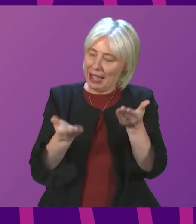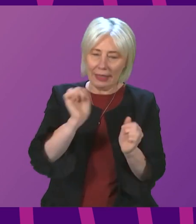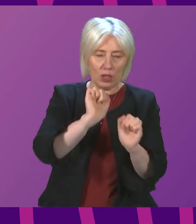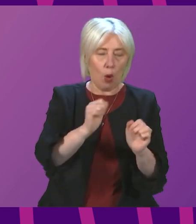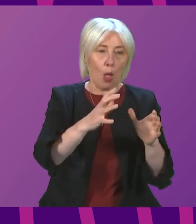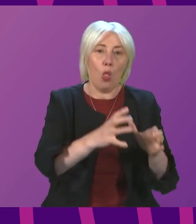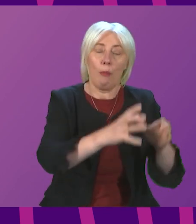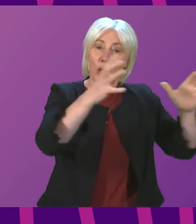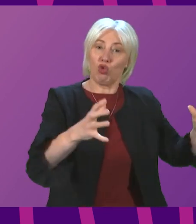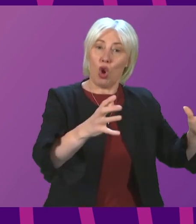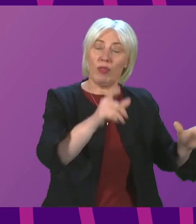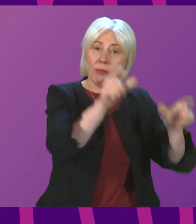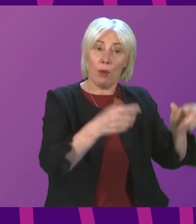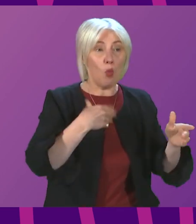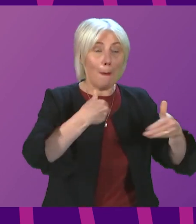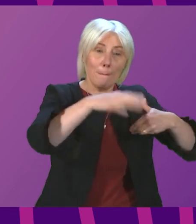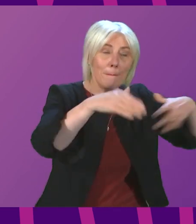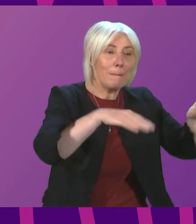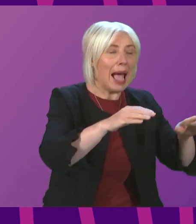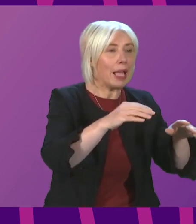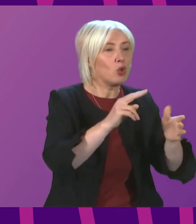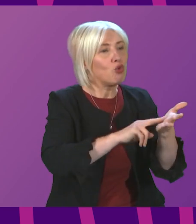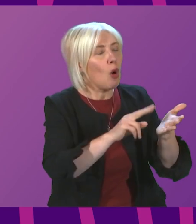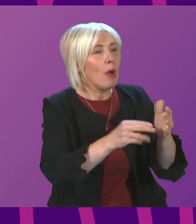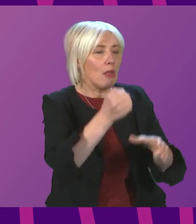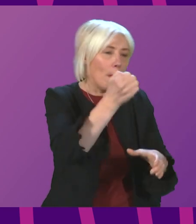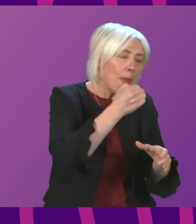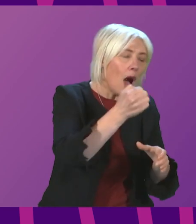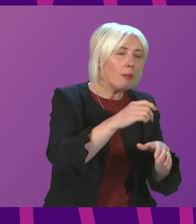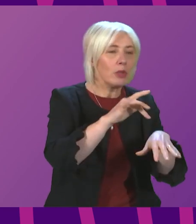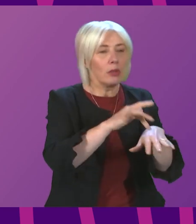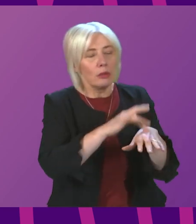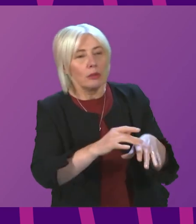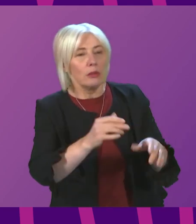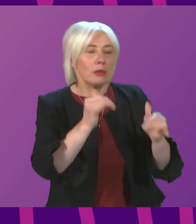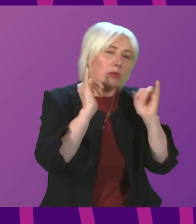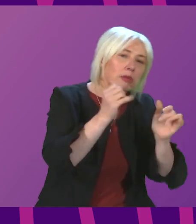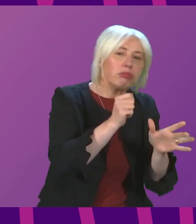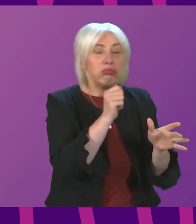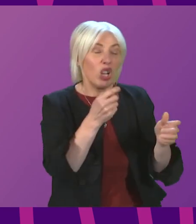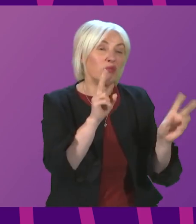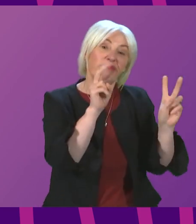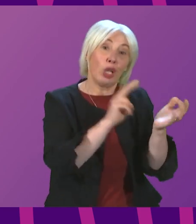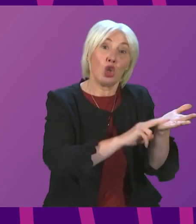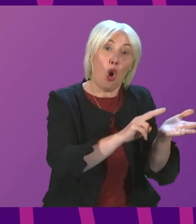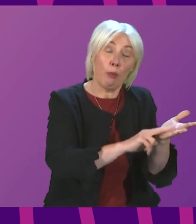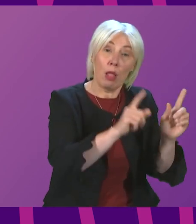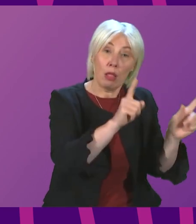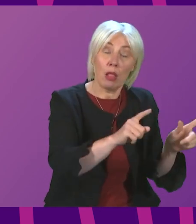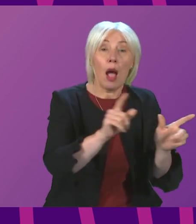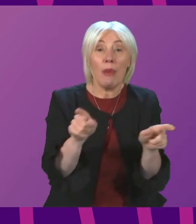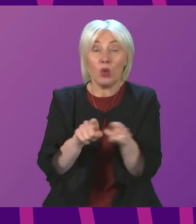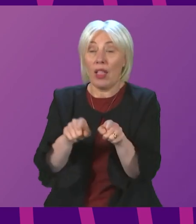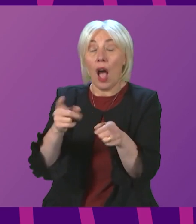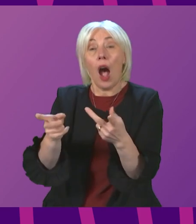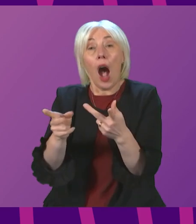majority who want to get back to normal, to go to pubs and concerts and just act as normal. And the group in our society, or groups, because it